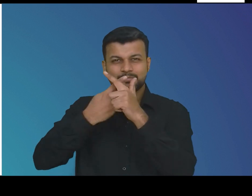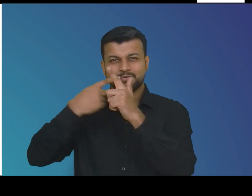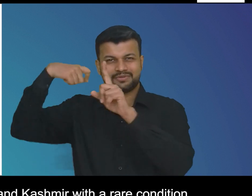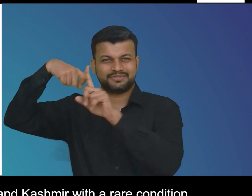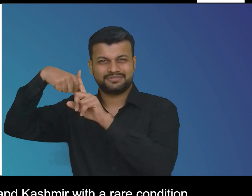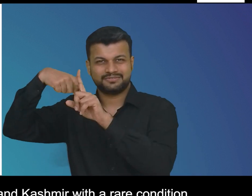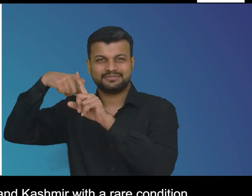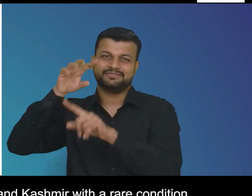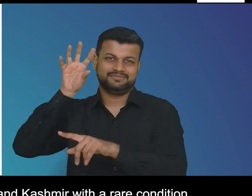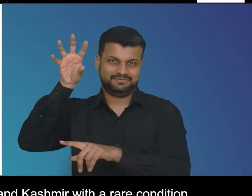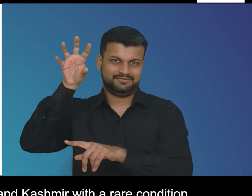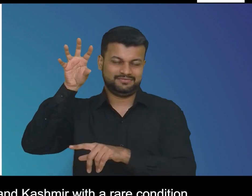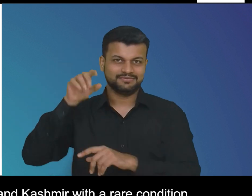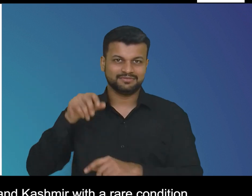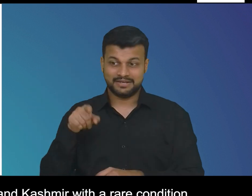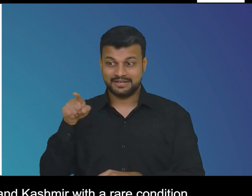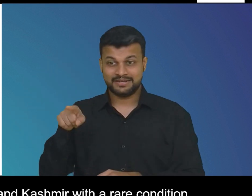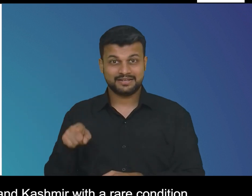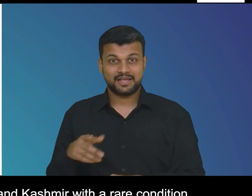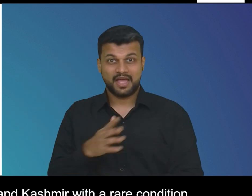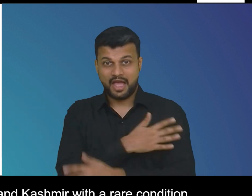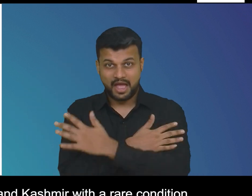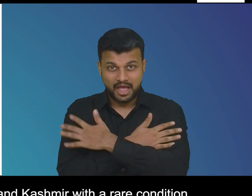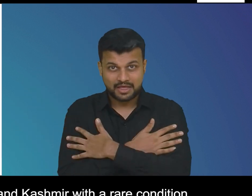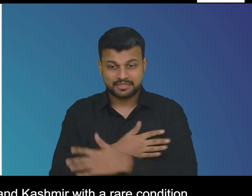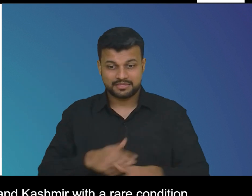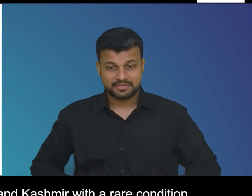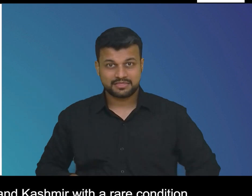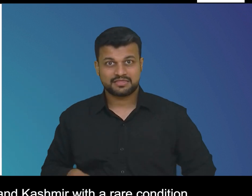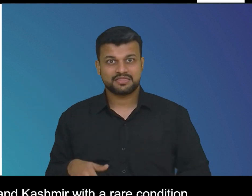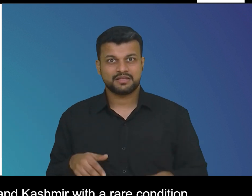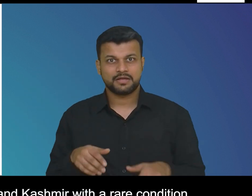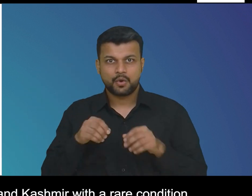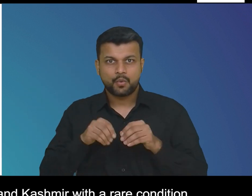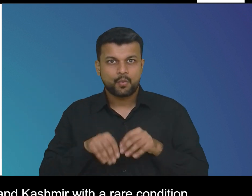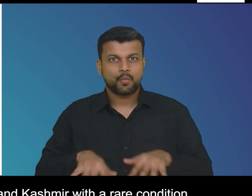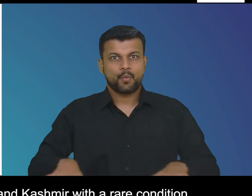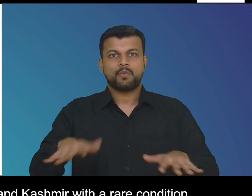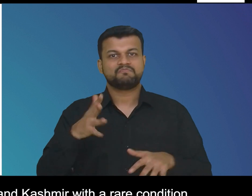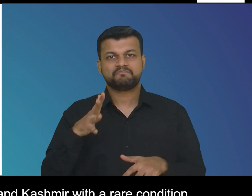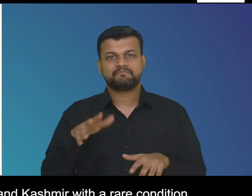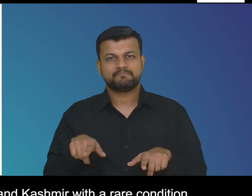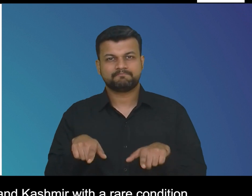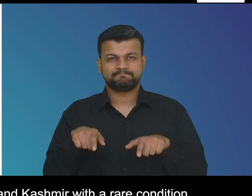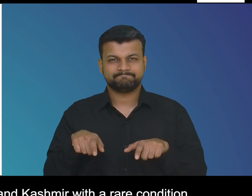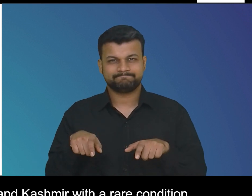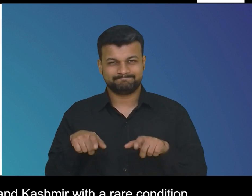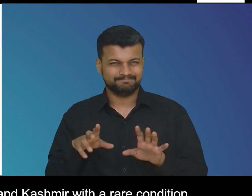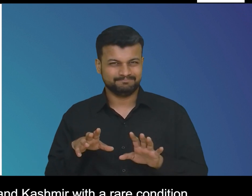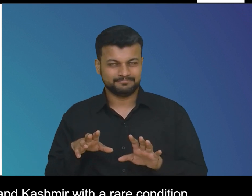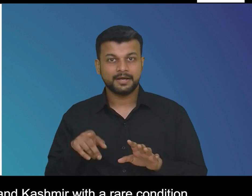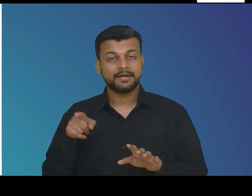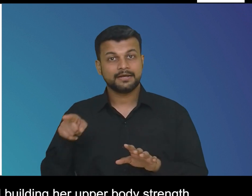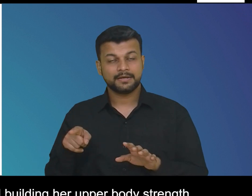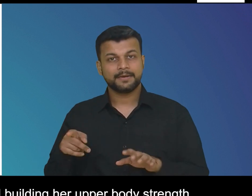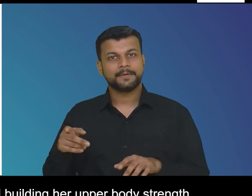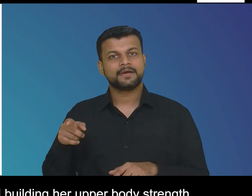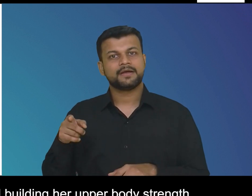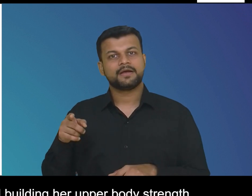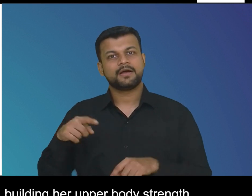years born in a small village in jammu and kashmir with a rare condition that limits the growth of her limbs